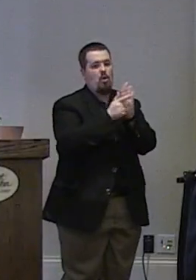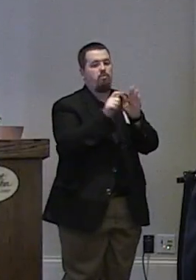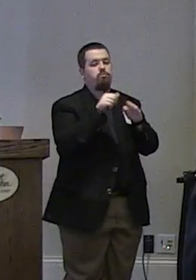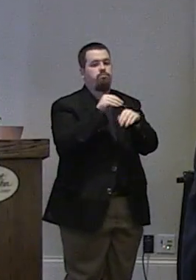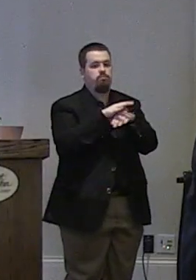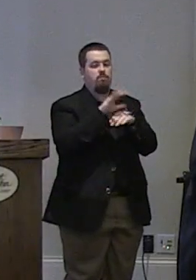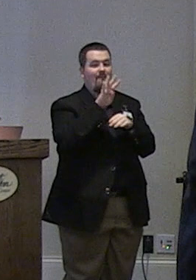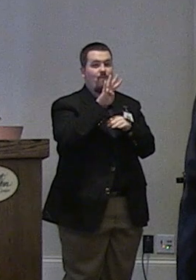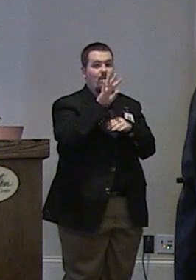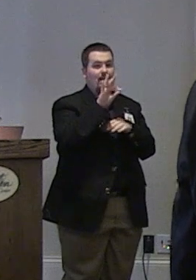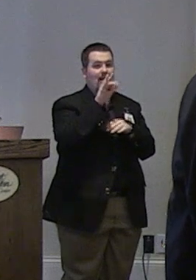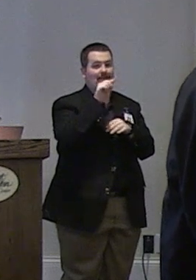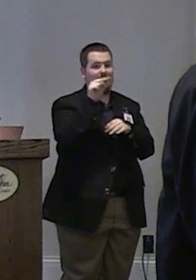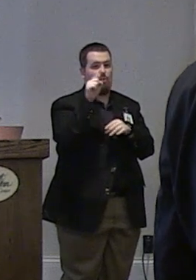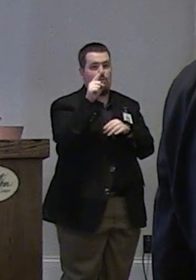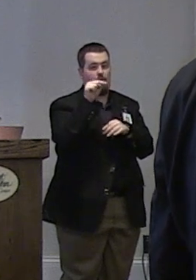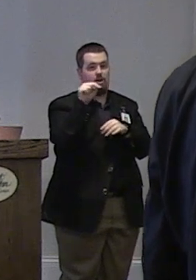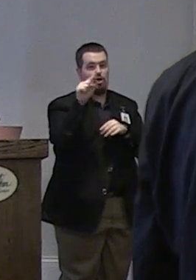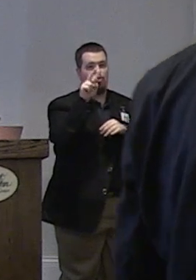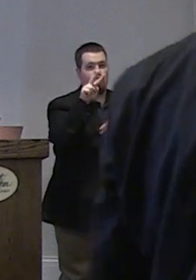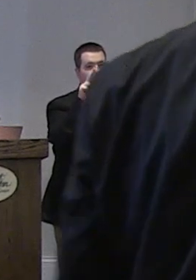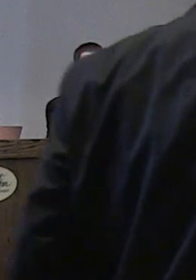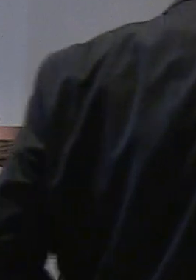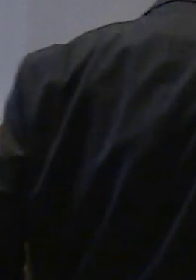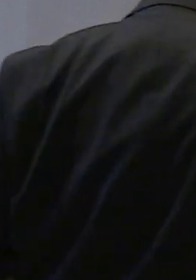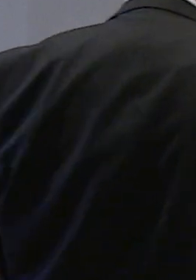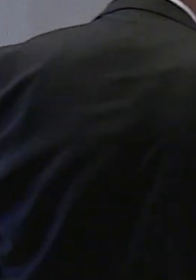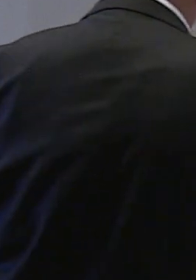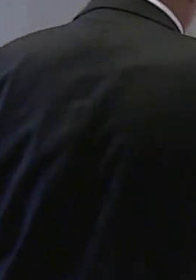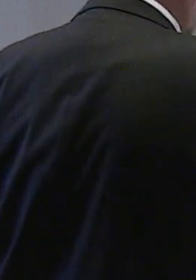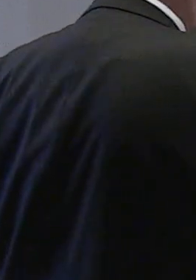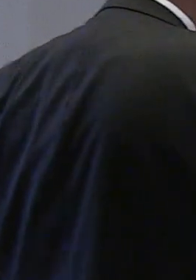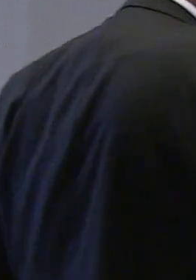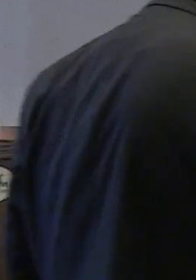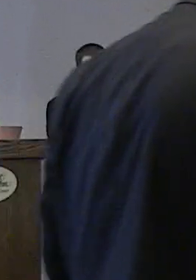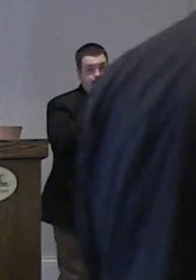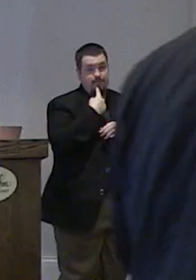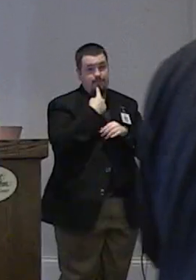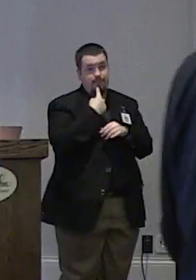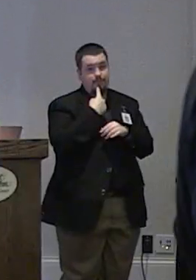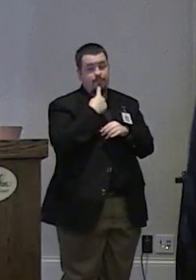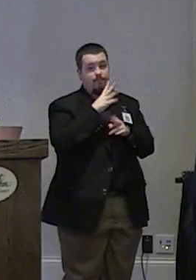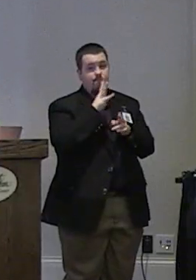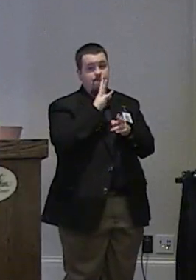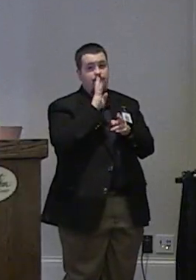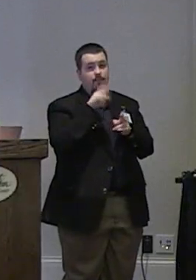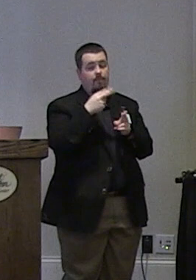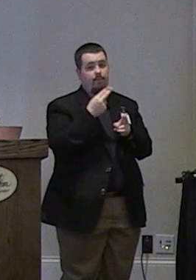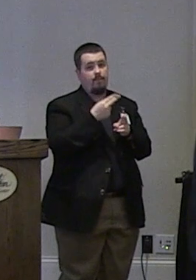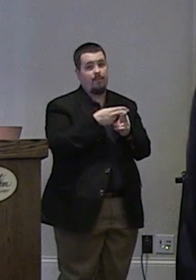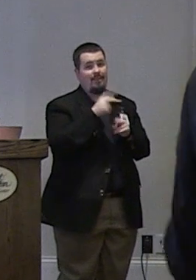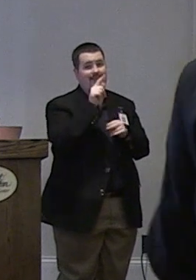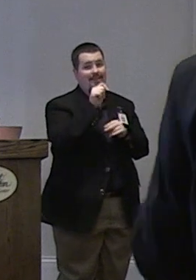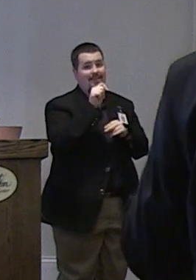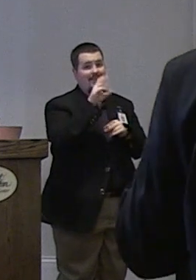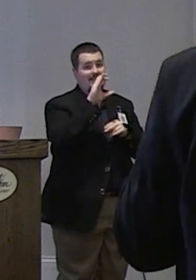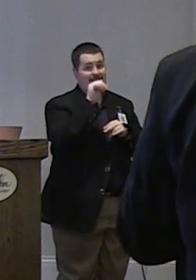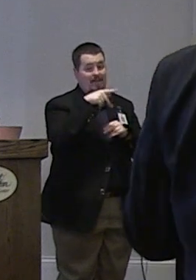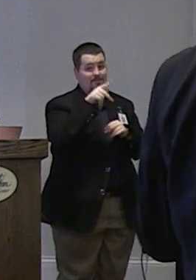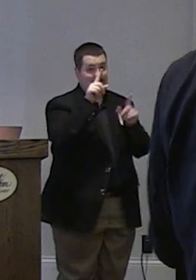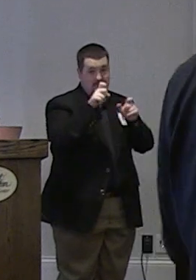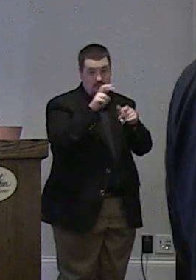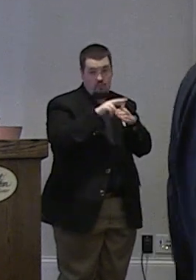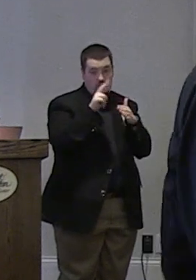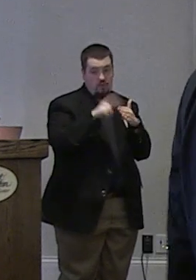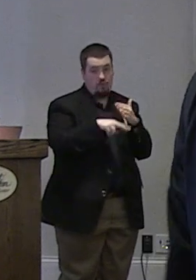49-1-228 and as you pointed out talks about tcap test results